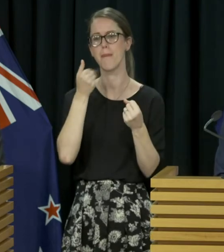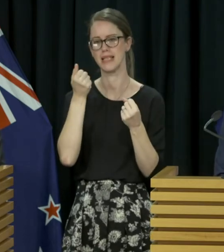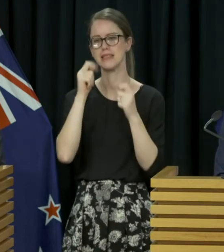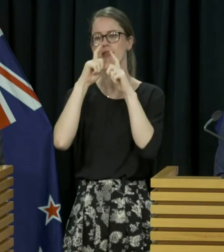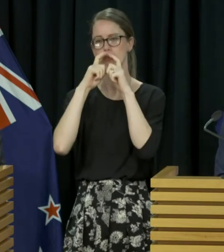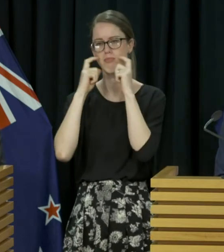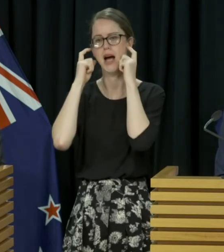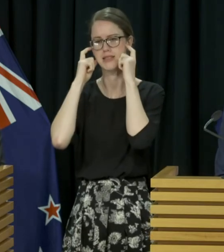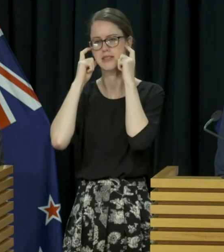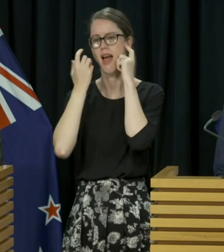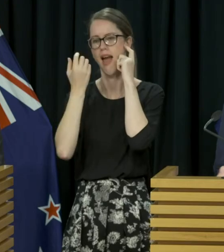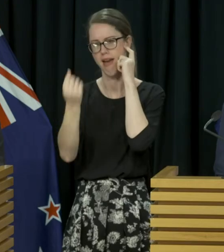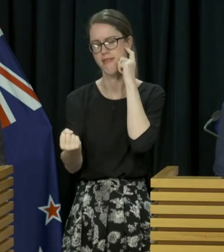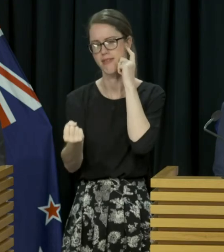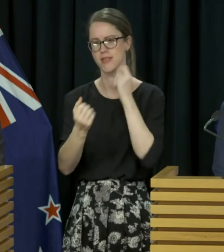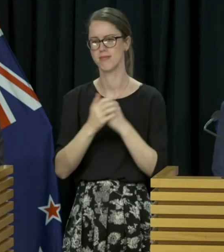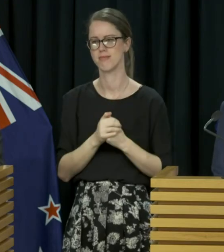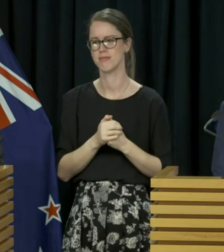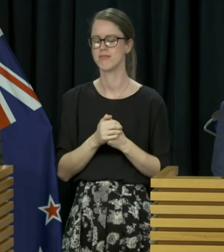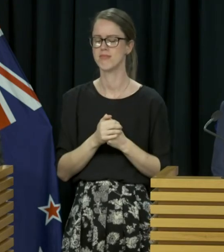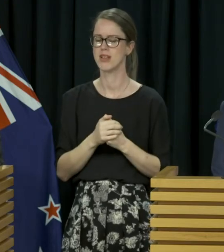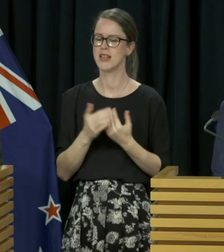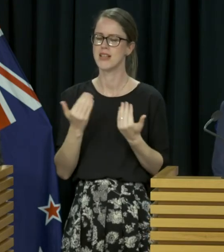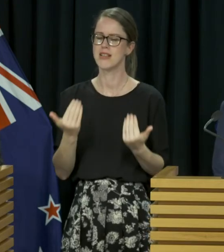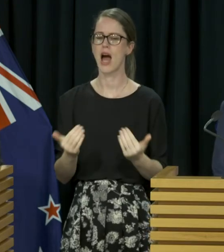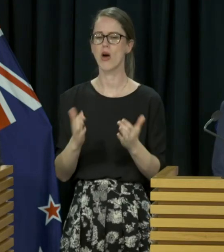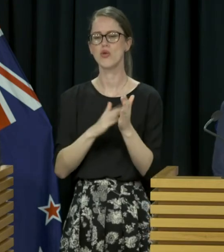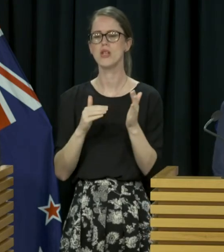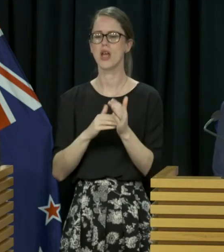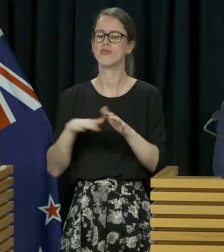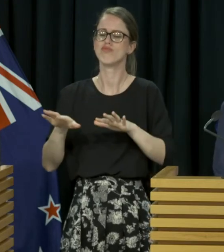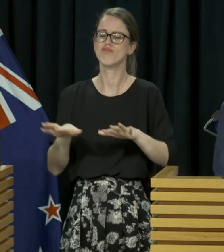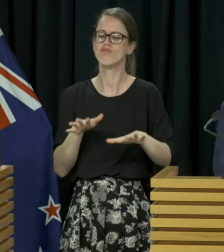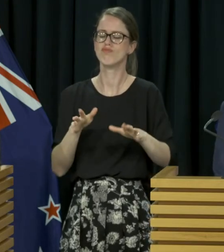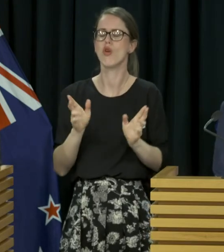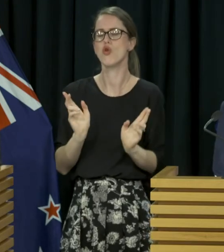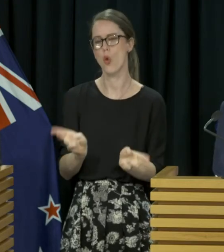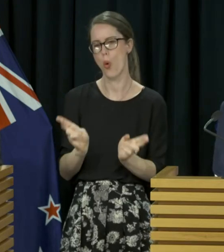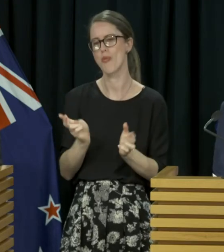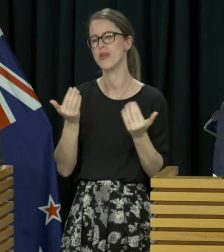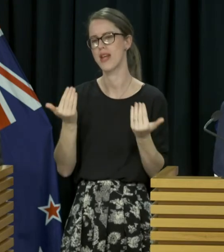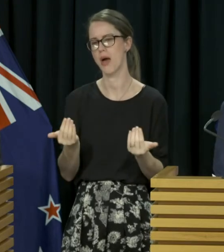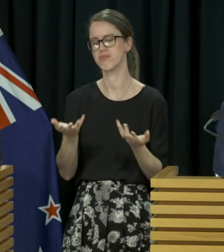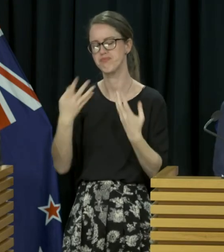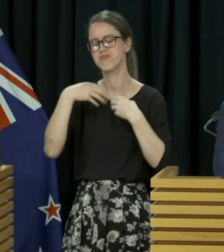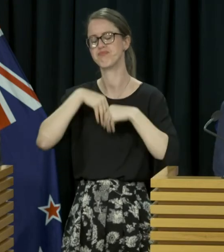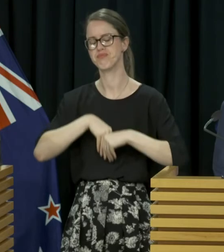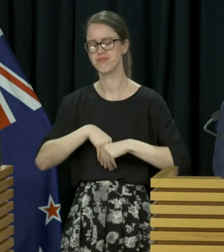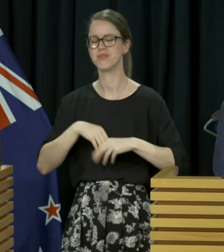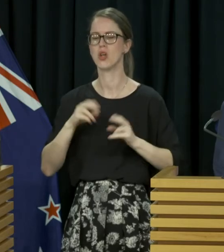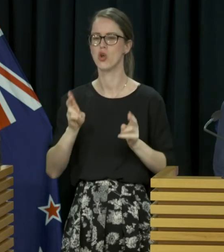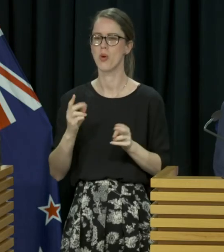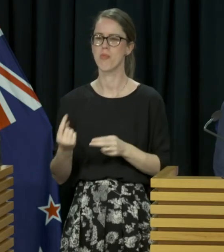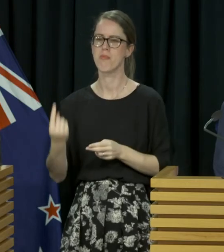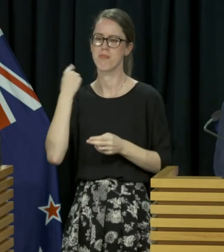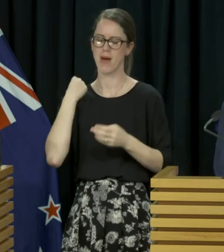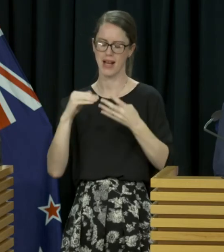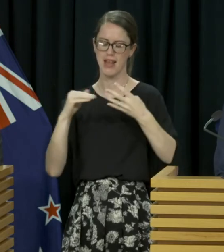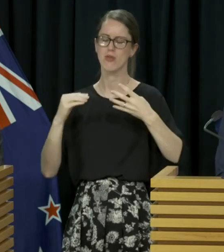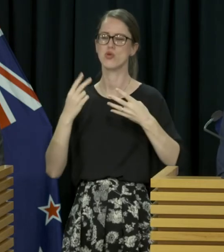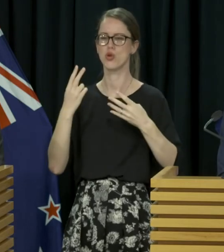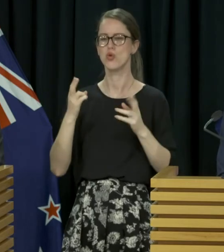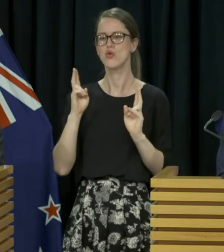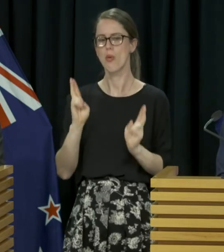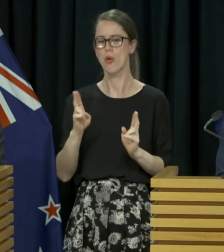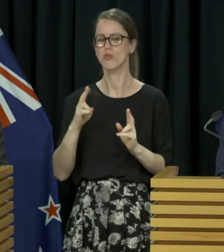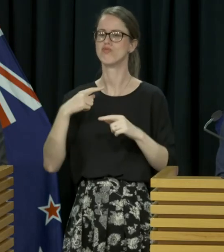face covering. We're all used to face coverings in public. Now, we had plenty of experience of that when the country was at Alert Level 2 and there